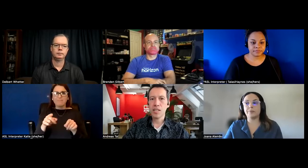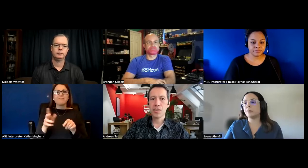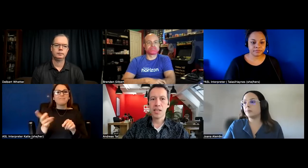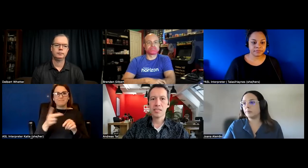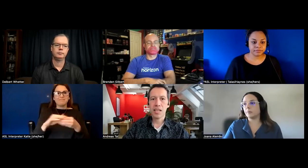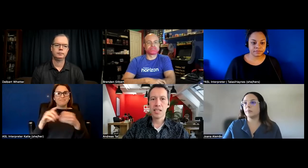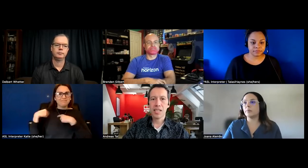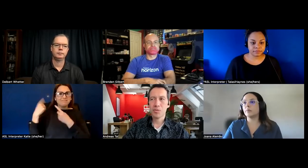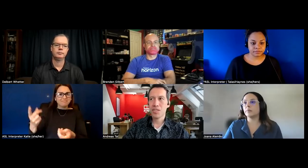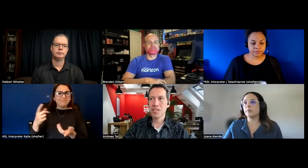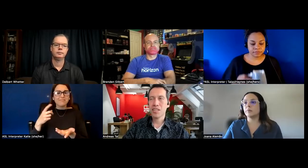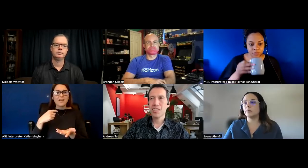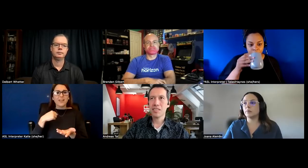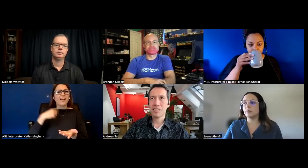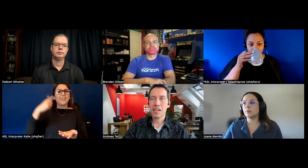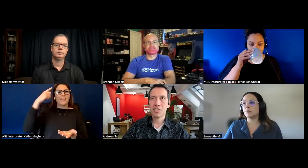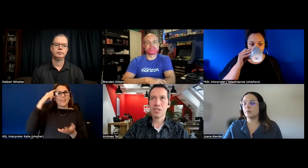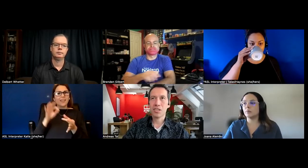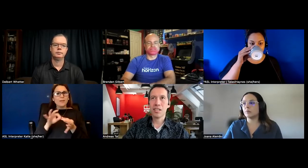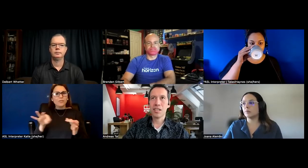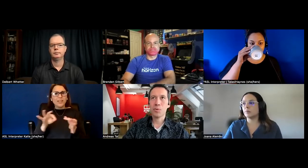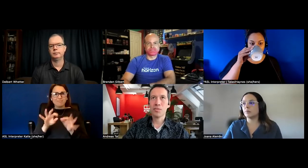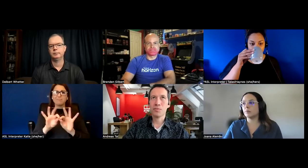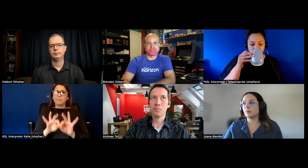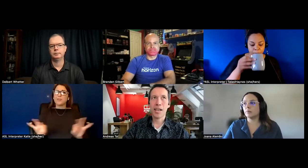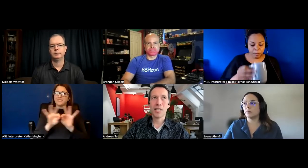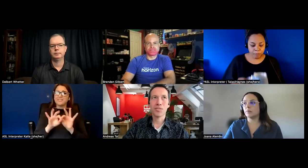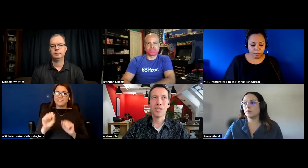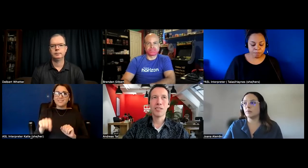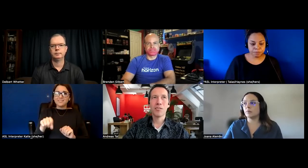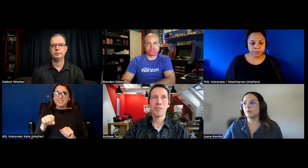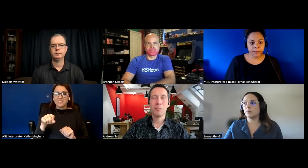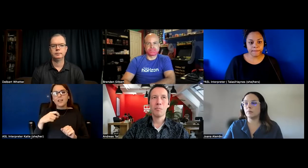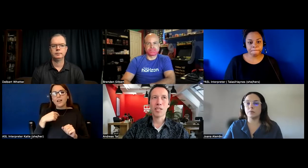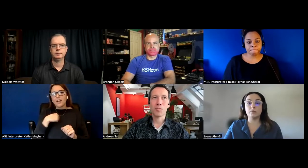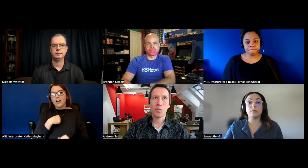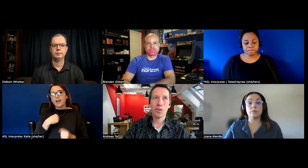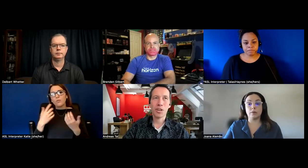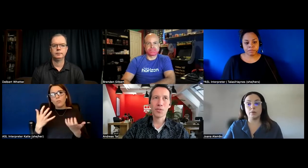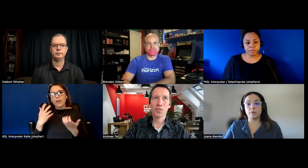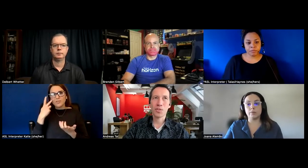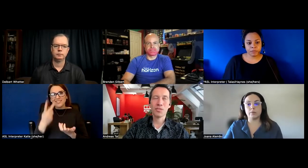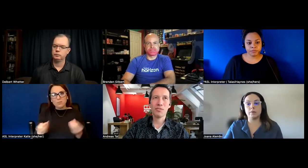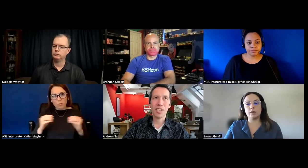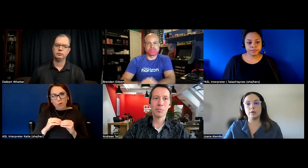think that captioning is essential and i would have liked to see much more of the service available